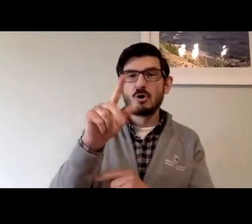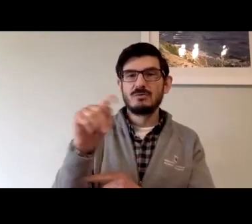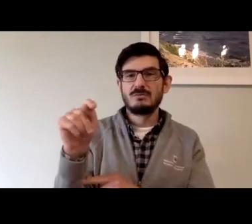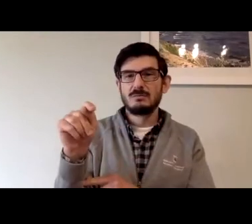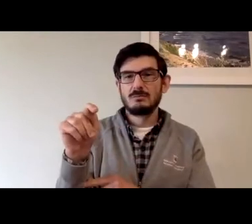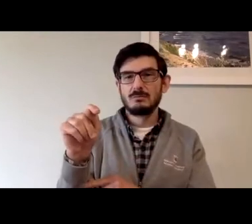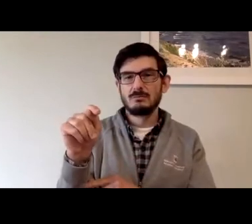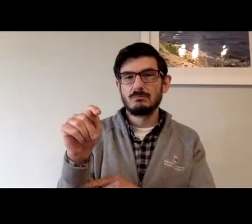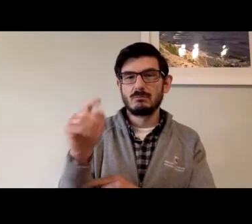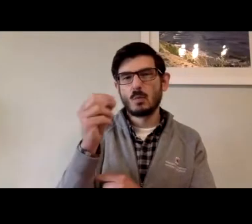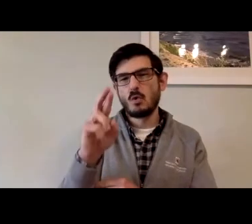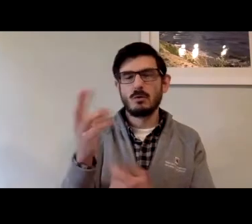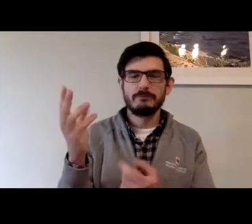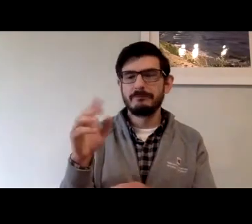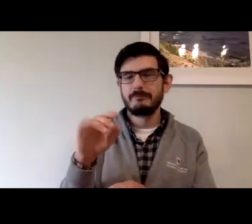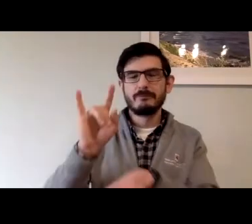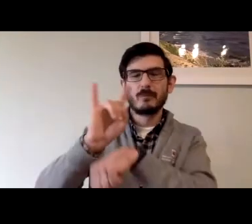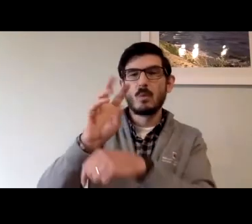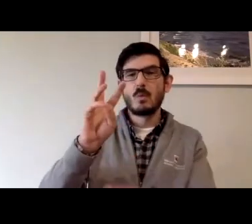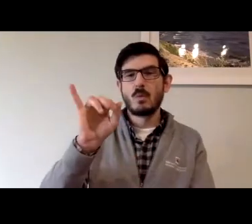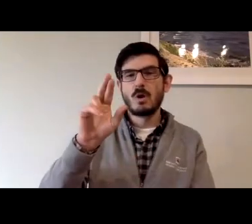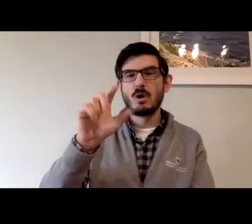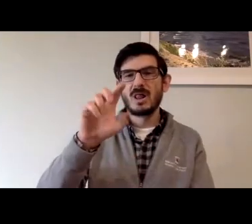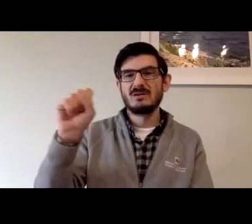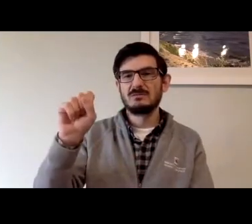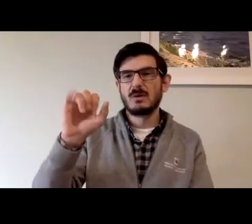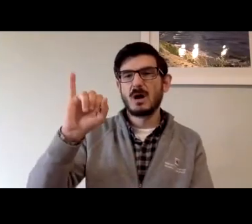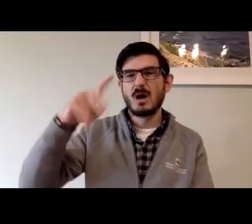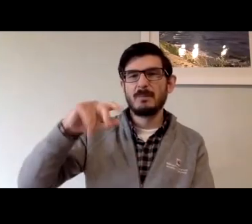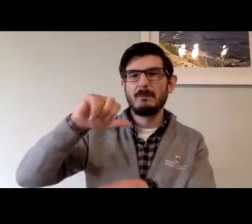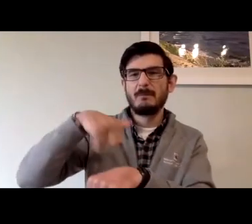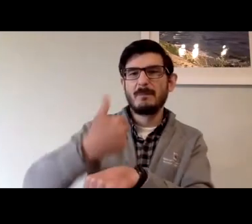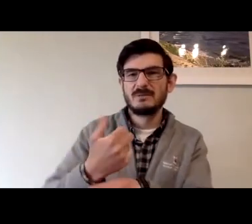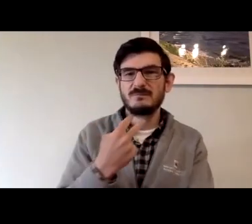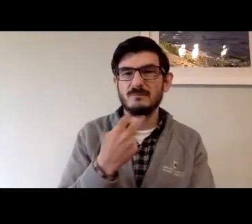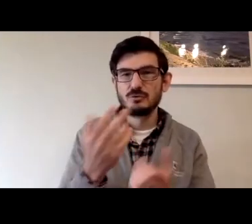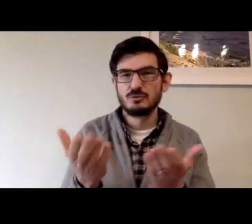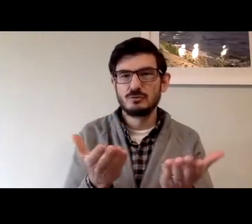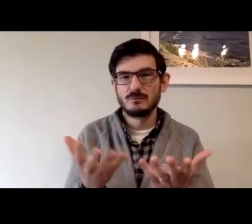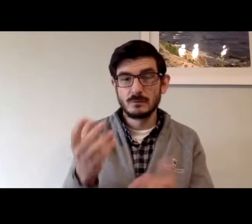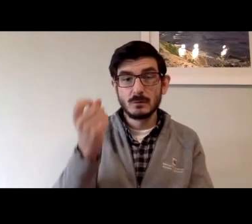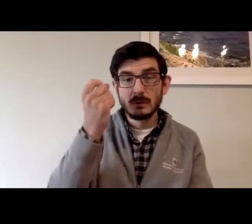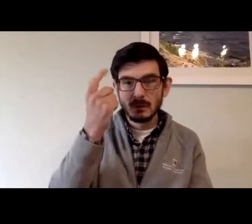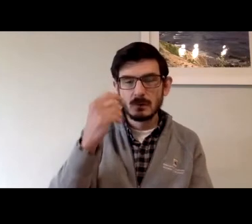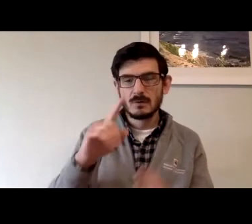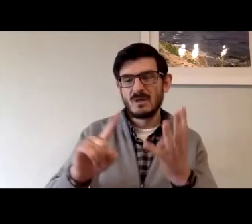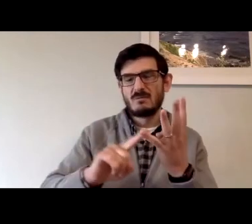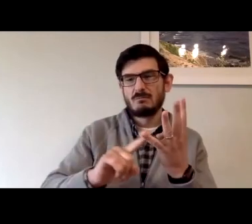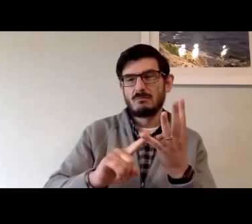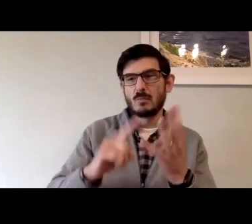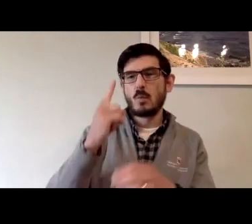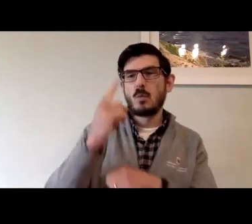that supported RTT functionality or some kind of wireless IP based